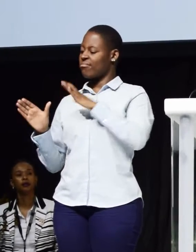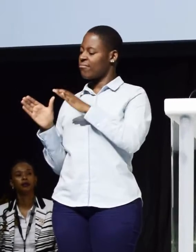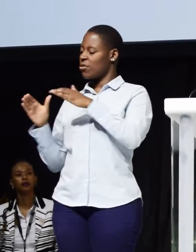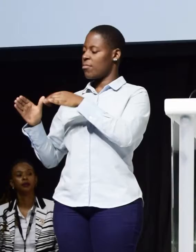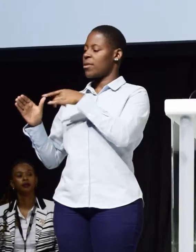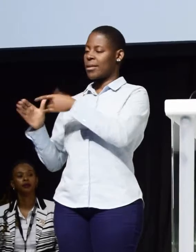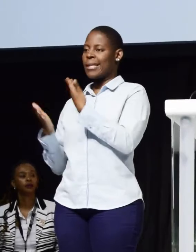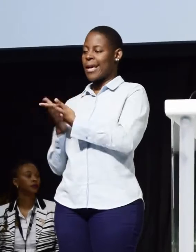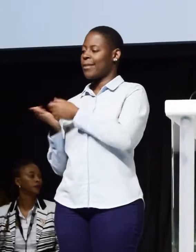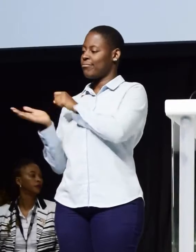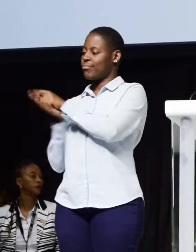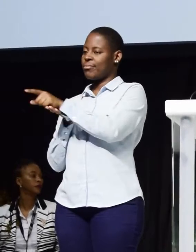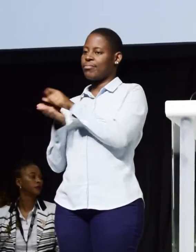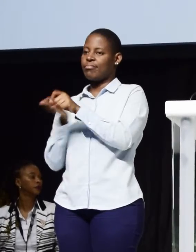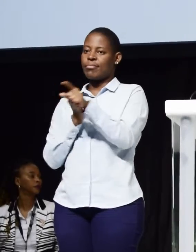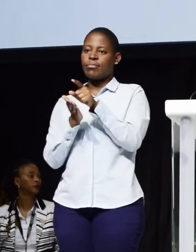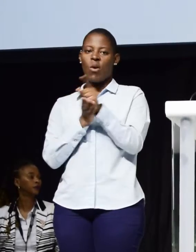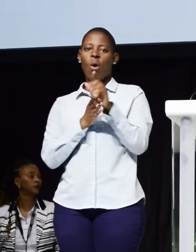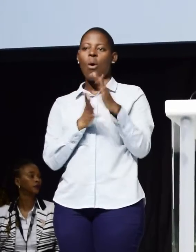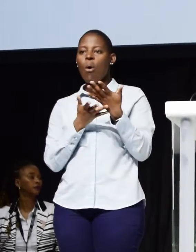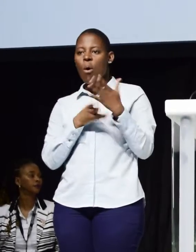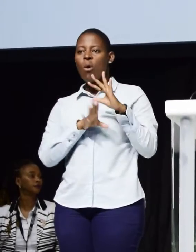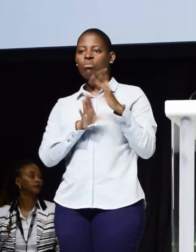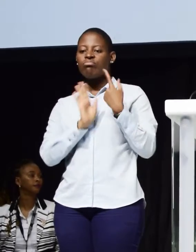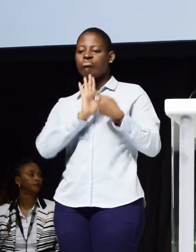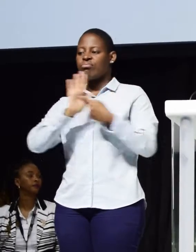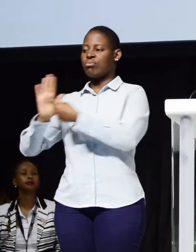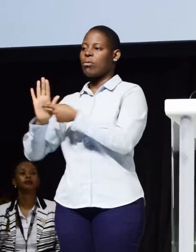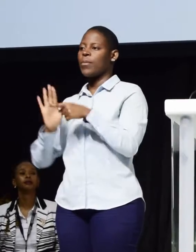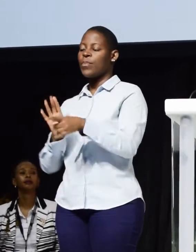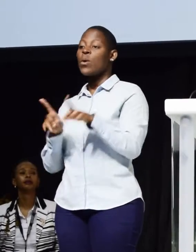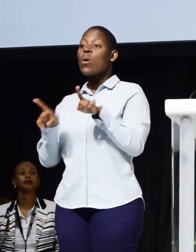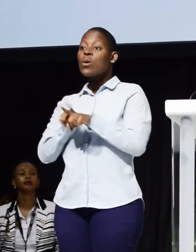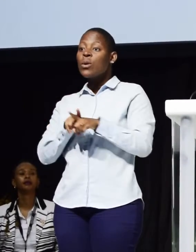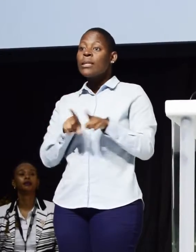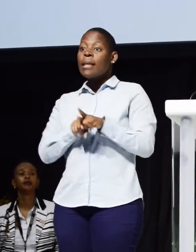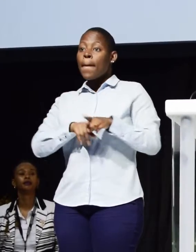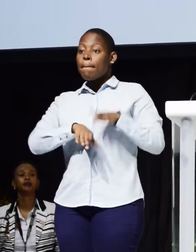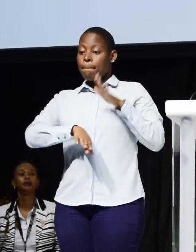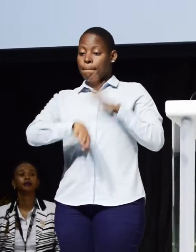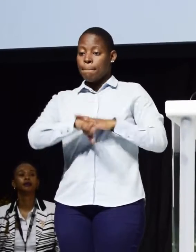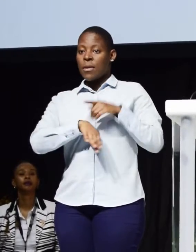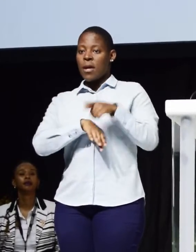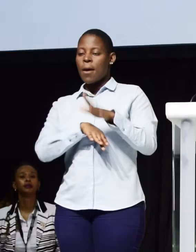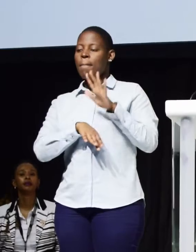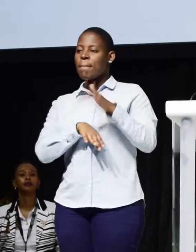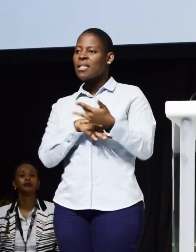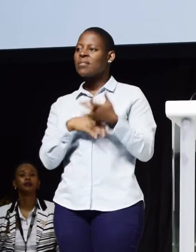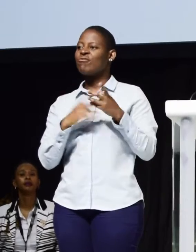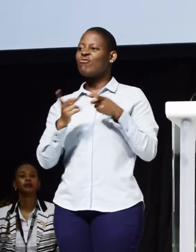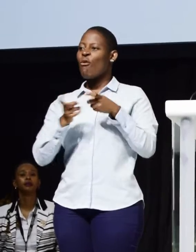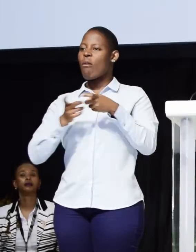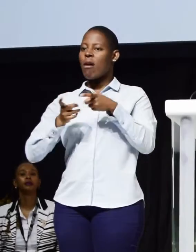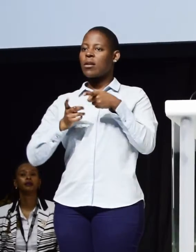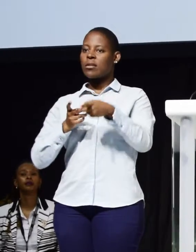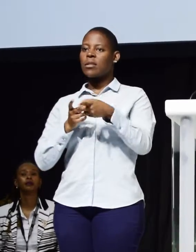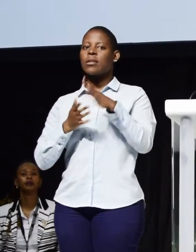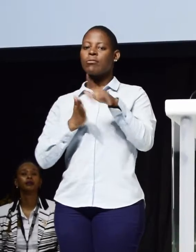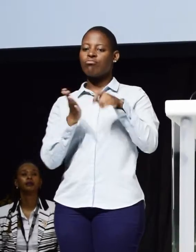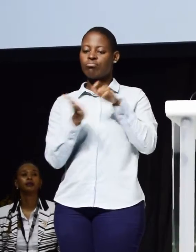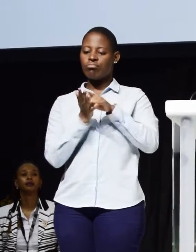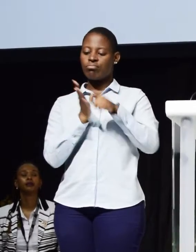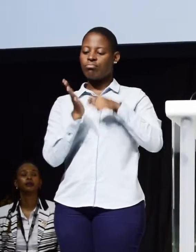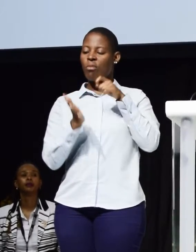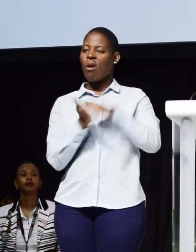And then also at the same time, we must arrange and organise the various sectors for the signing of the